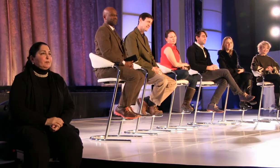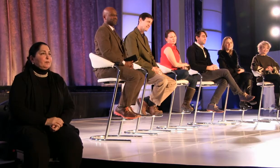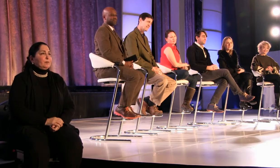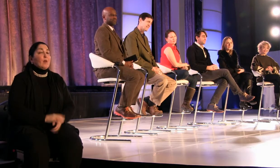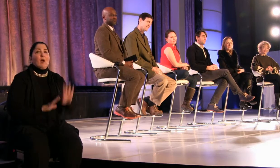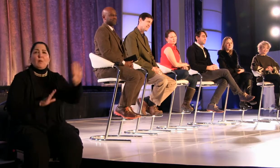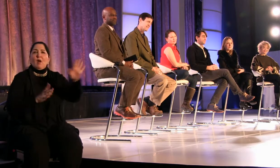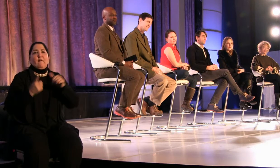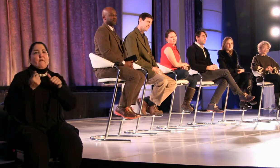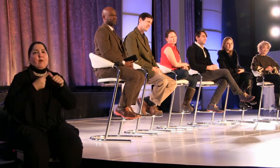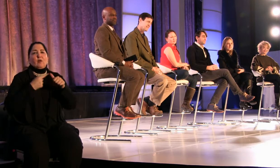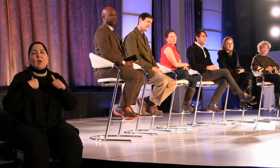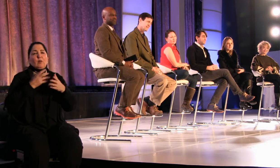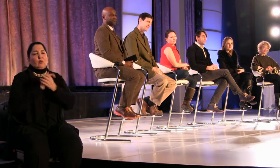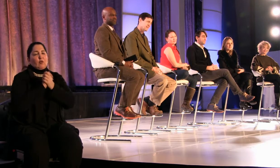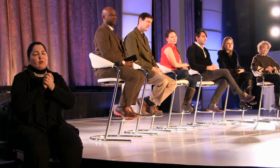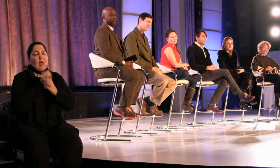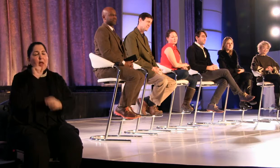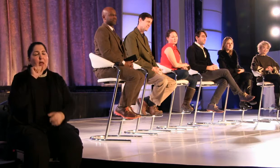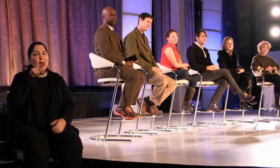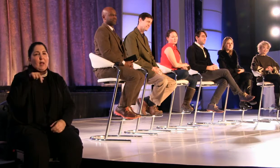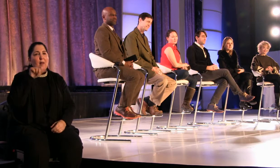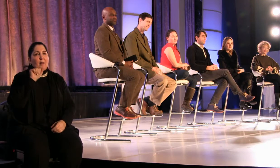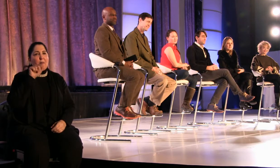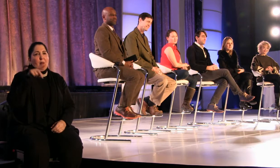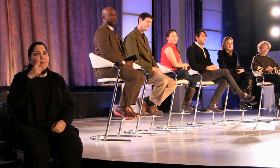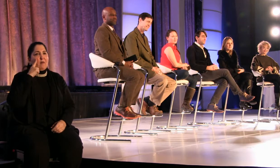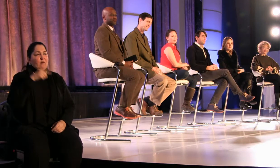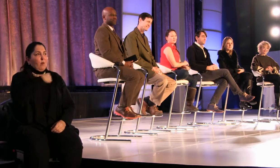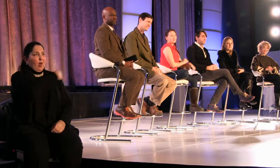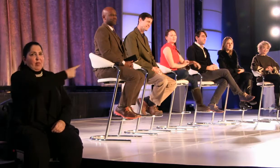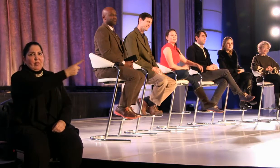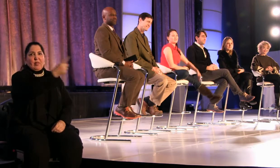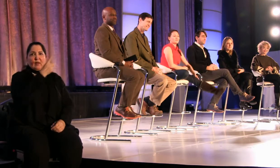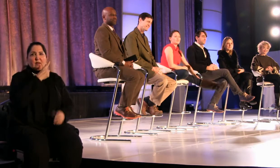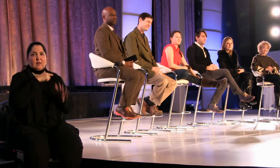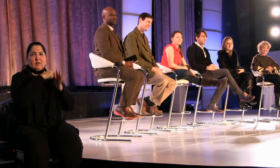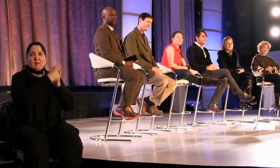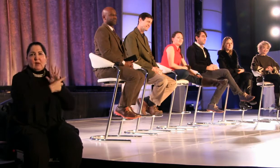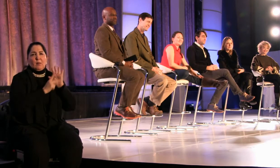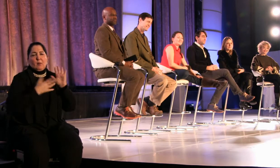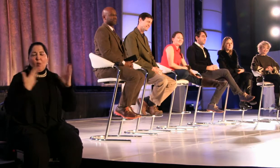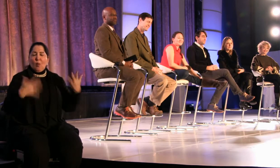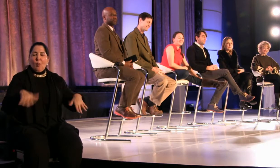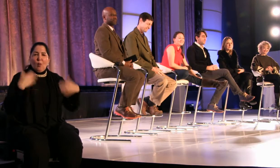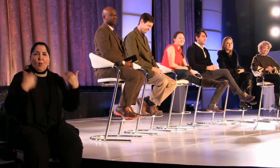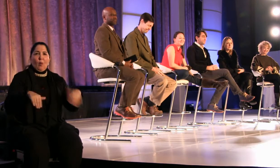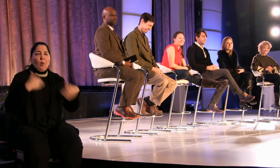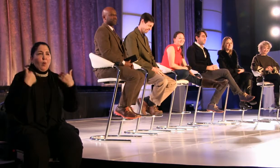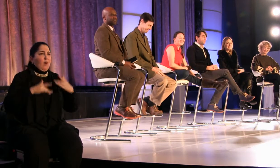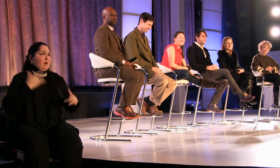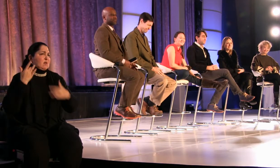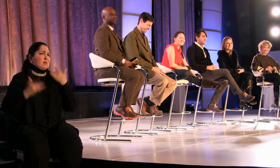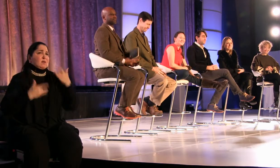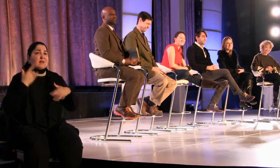congratulate APAP for this convening. It's very exciting. And...